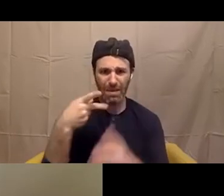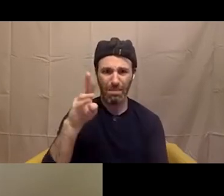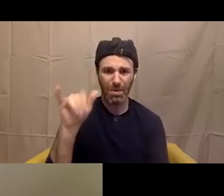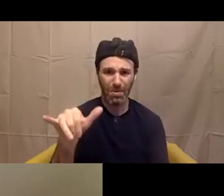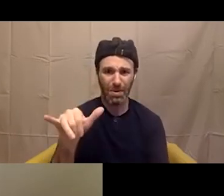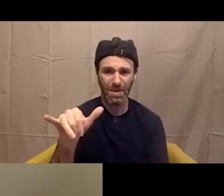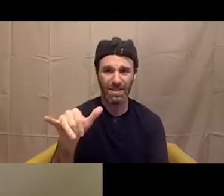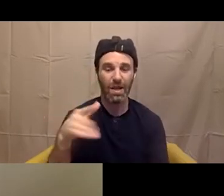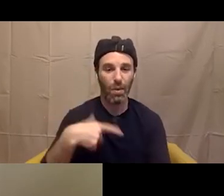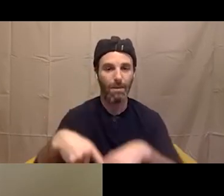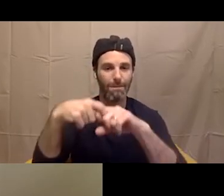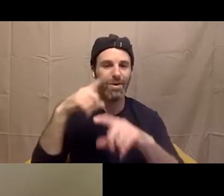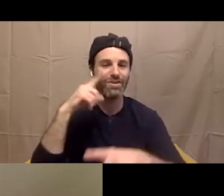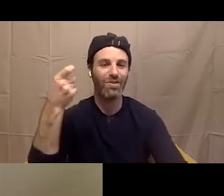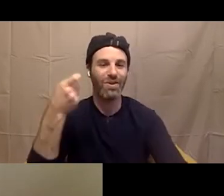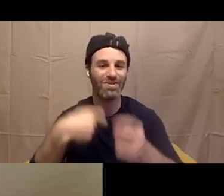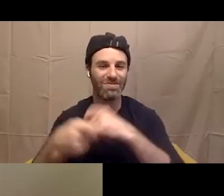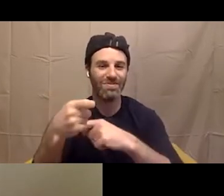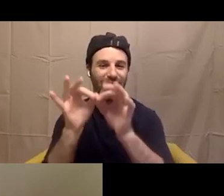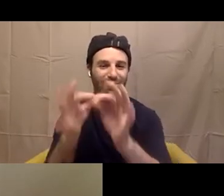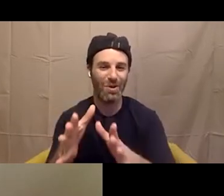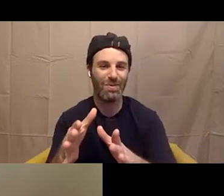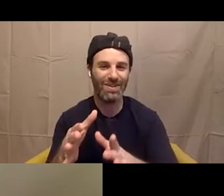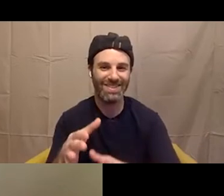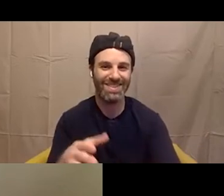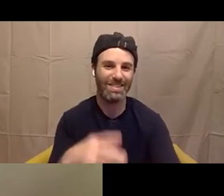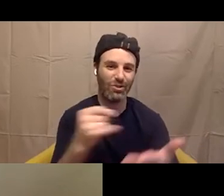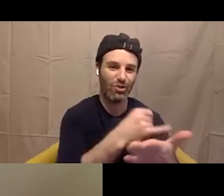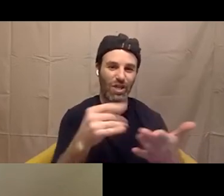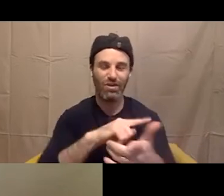pause for a moment while we have the switch over between Jared and, and Kiara.